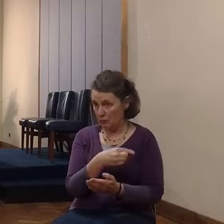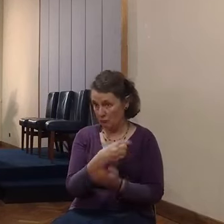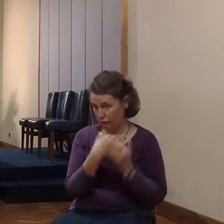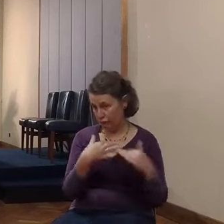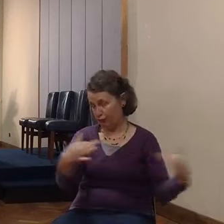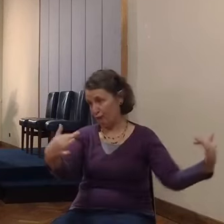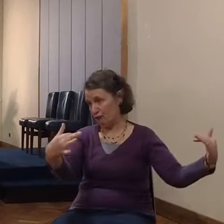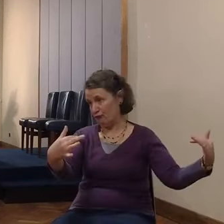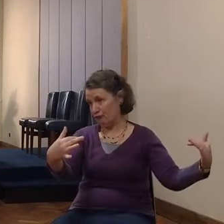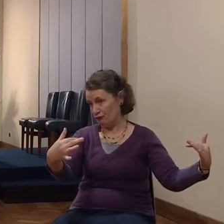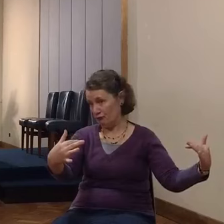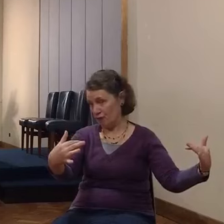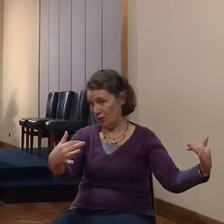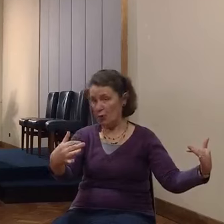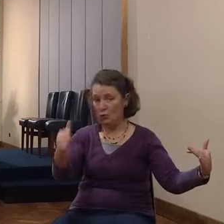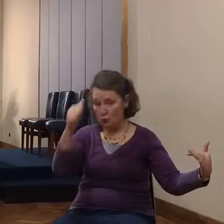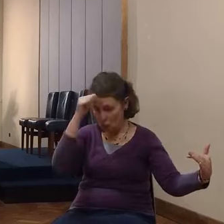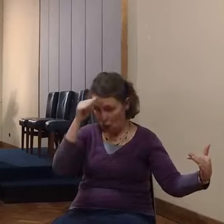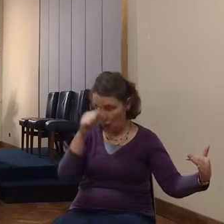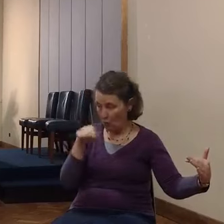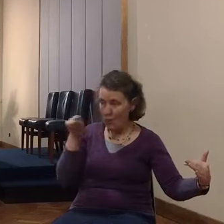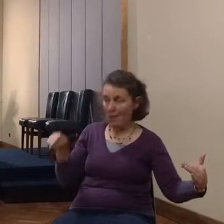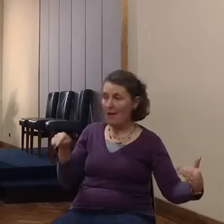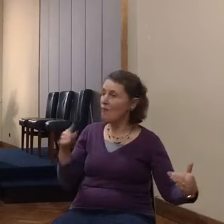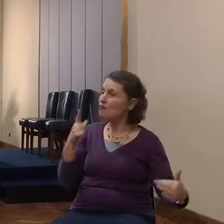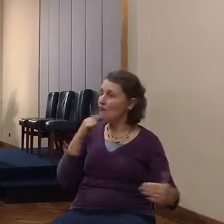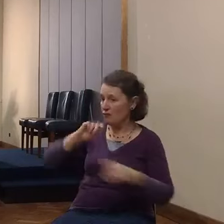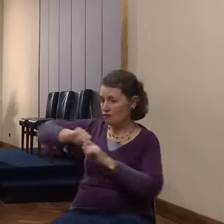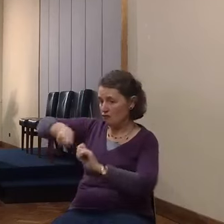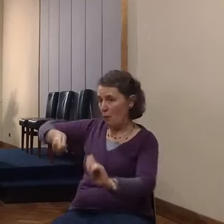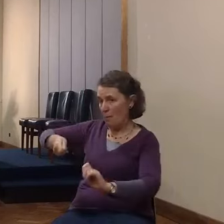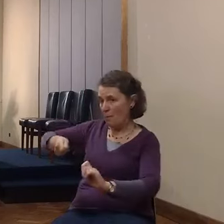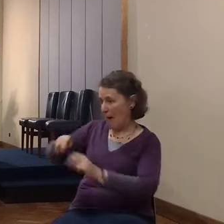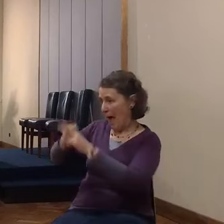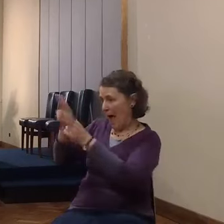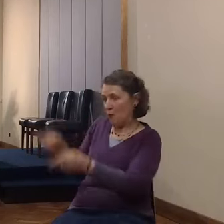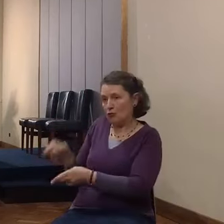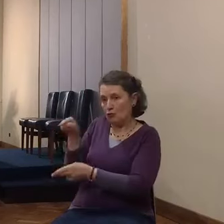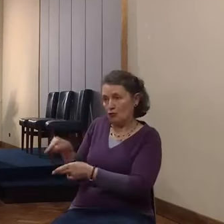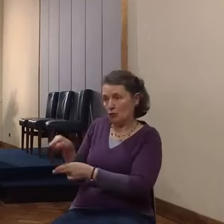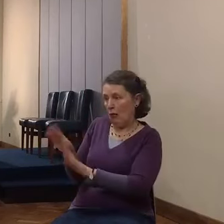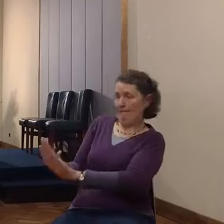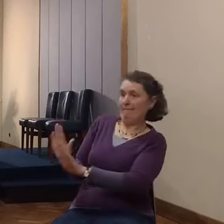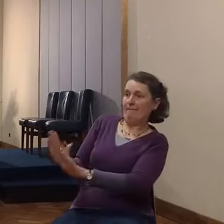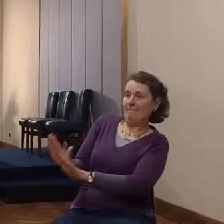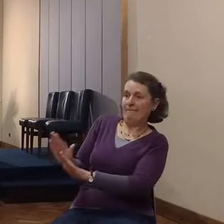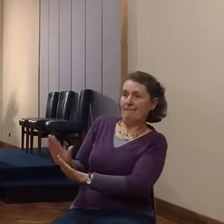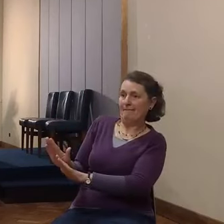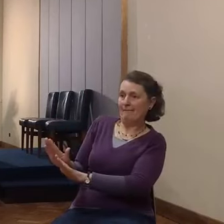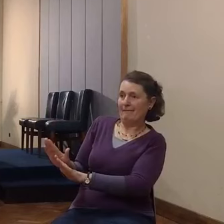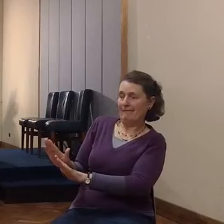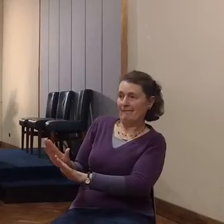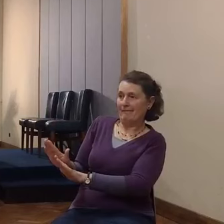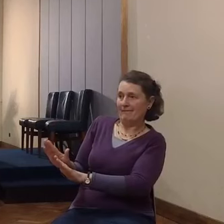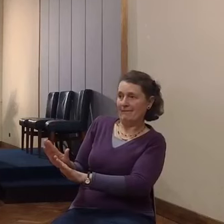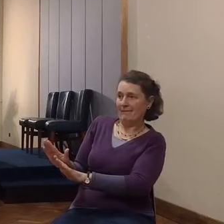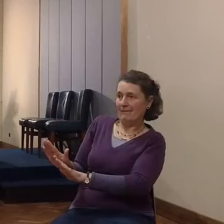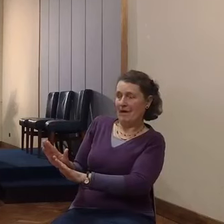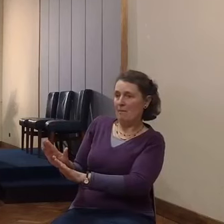don't take that house or its occupants. But anybody who wanders from that house, they're not